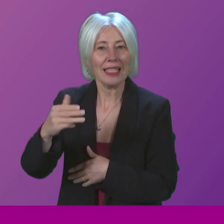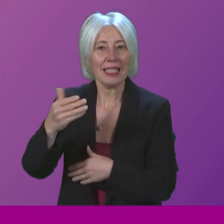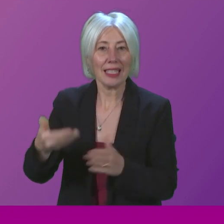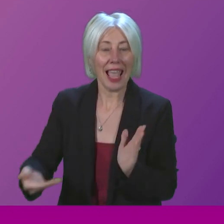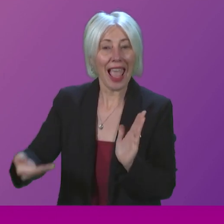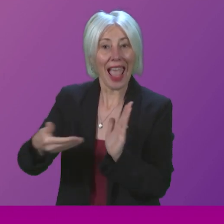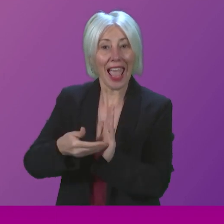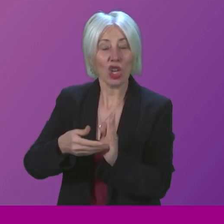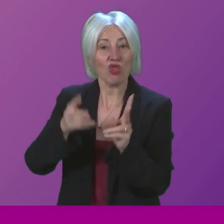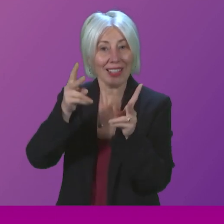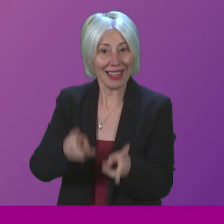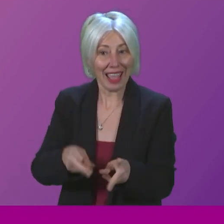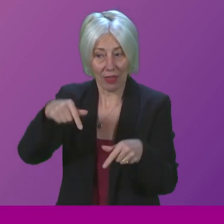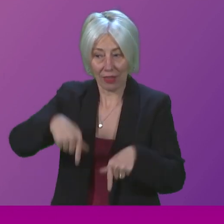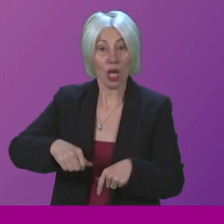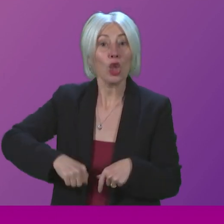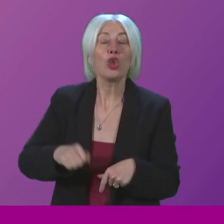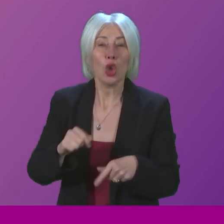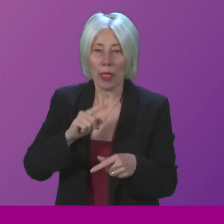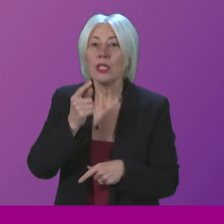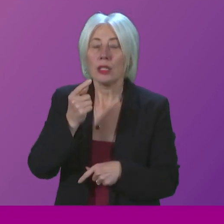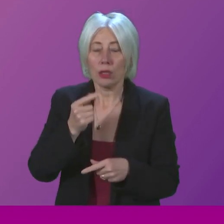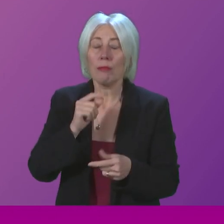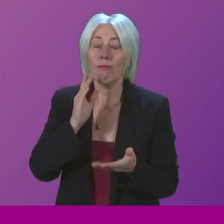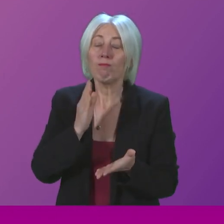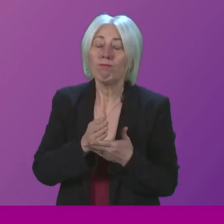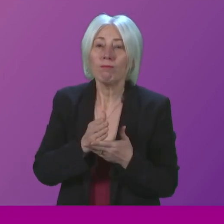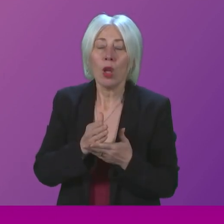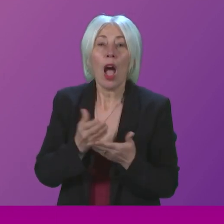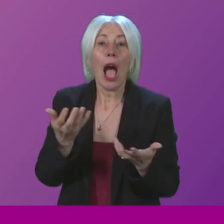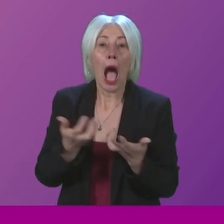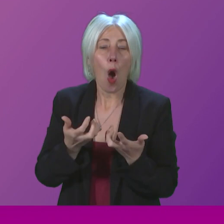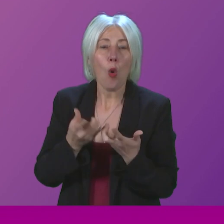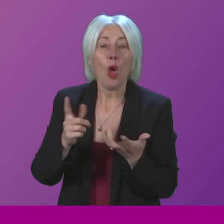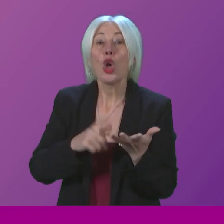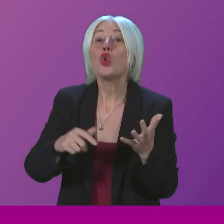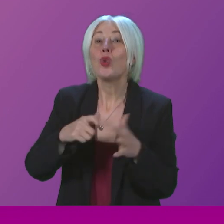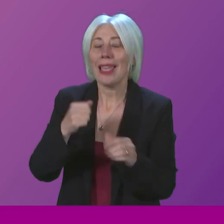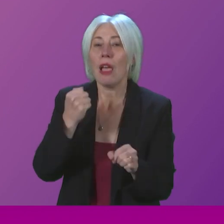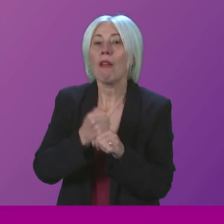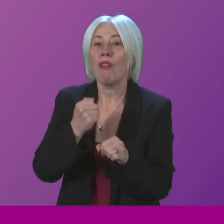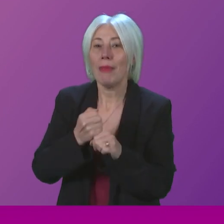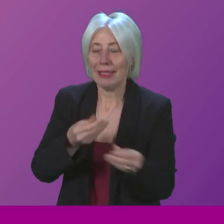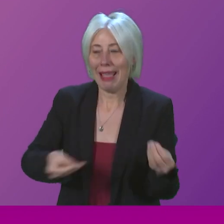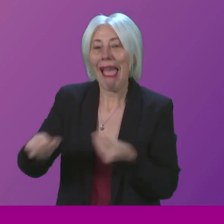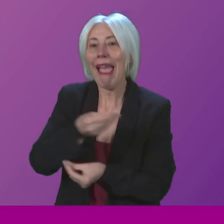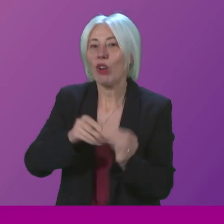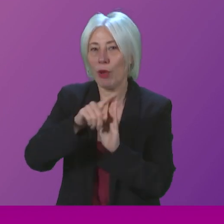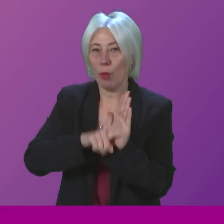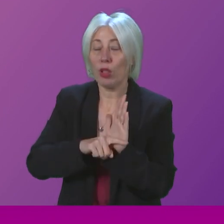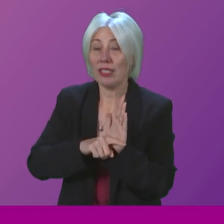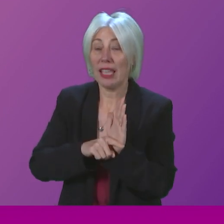deaths in Scotland were likely to have been caused by UK government economic policy.